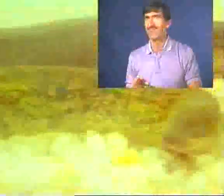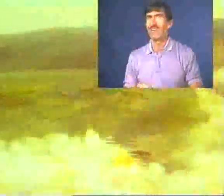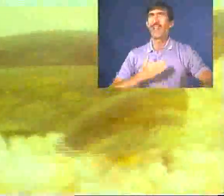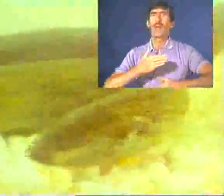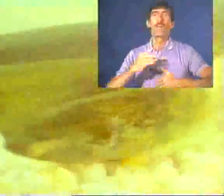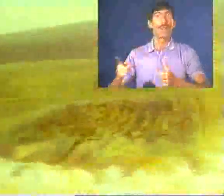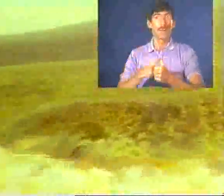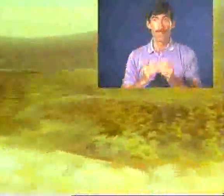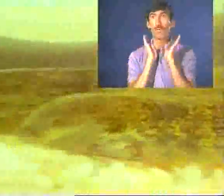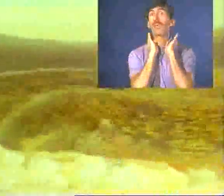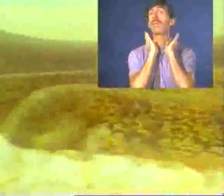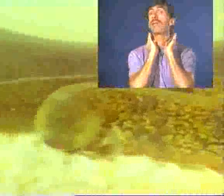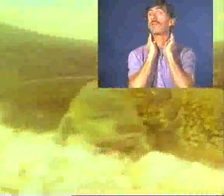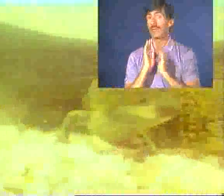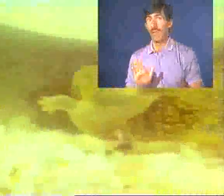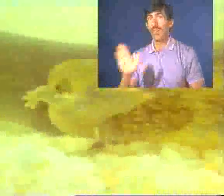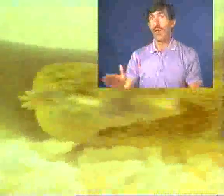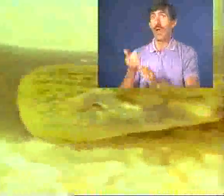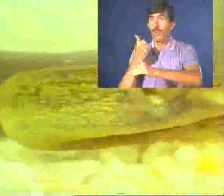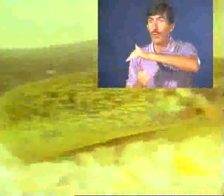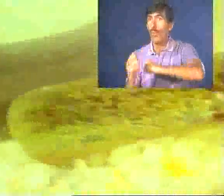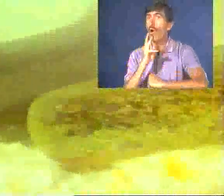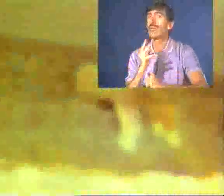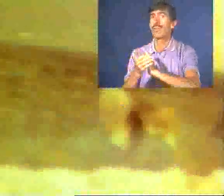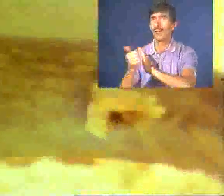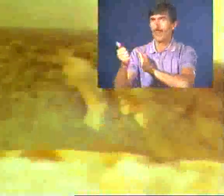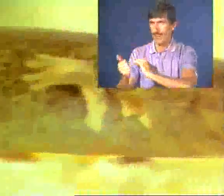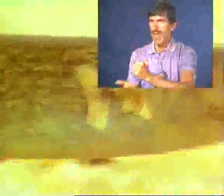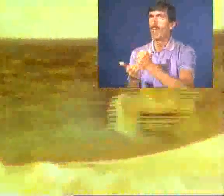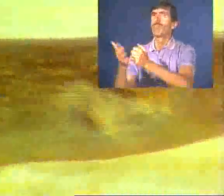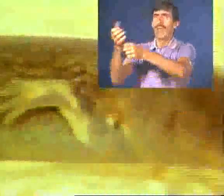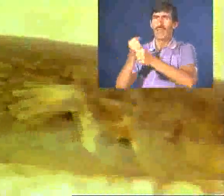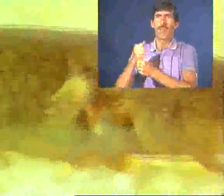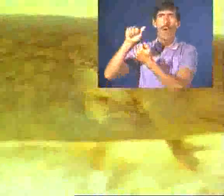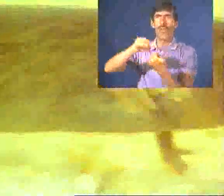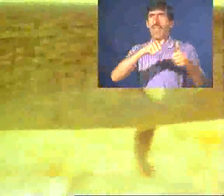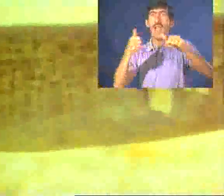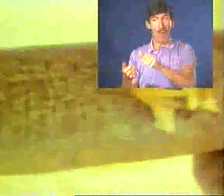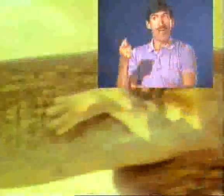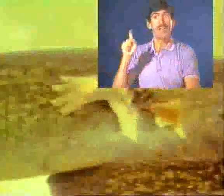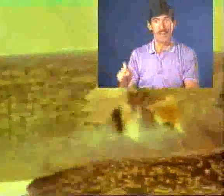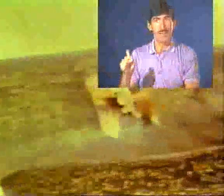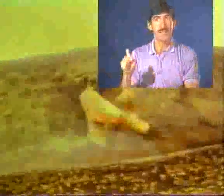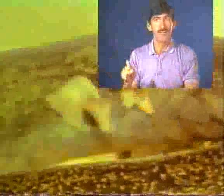They breathe at first with gills. Their underwater skills help to get them all the air they need.